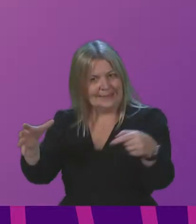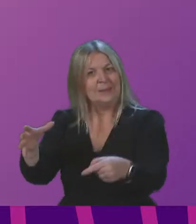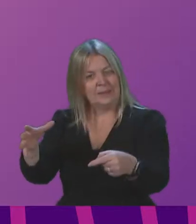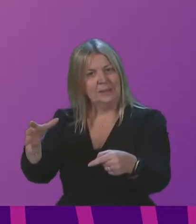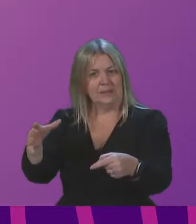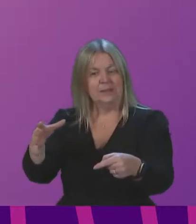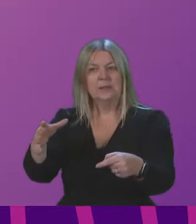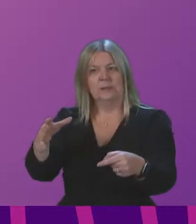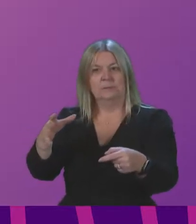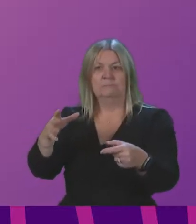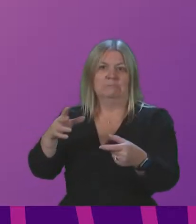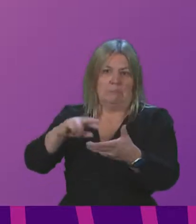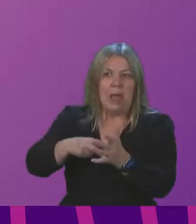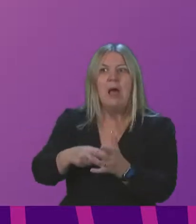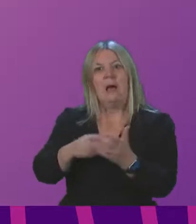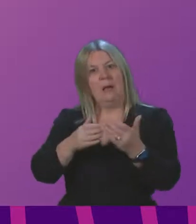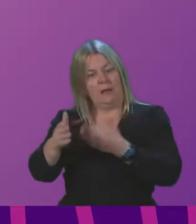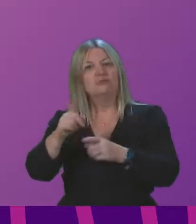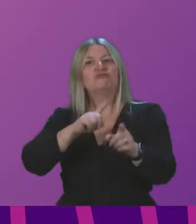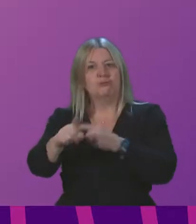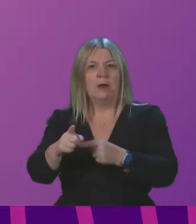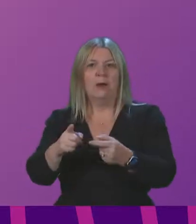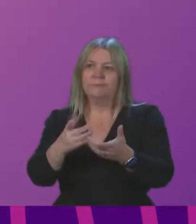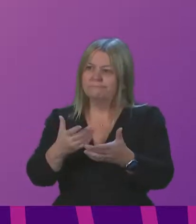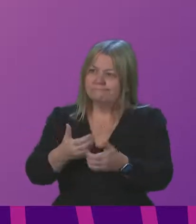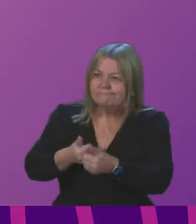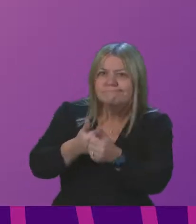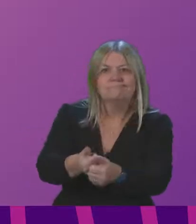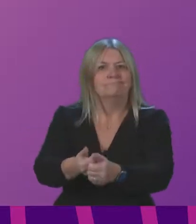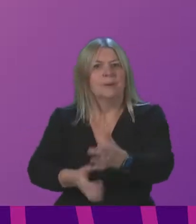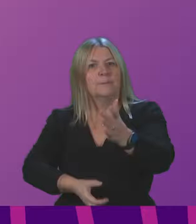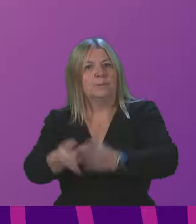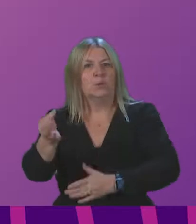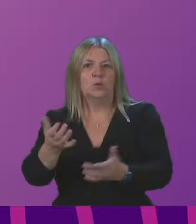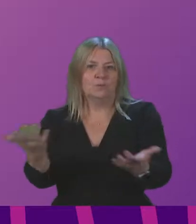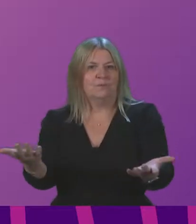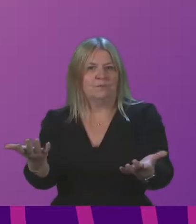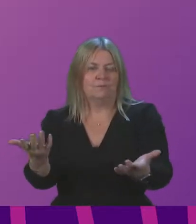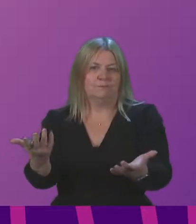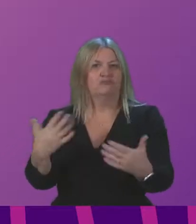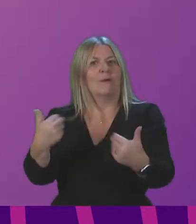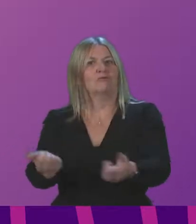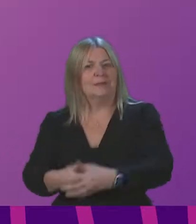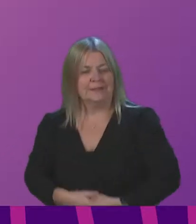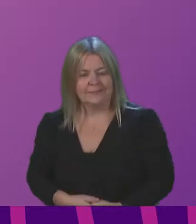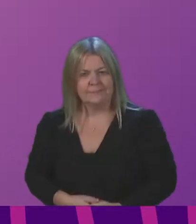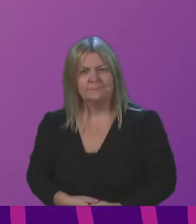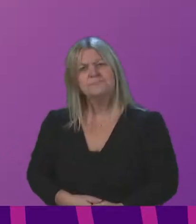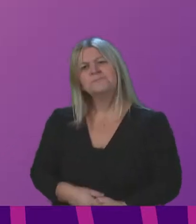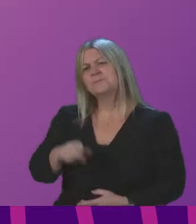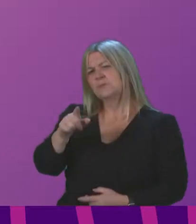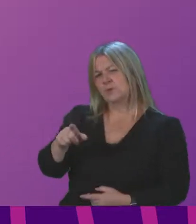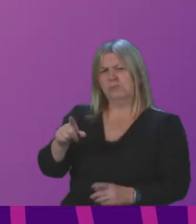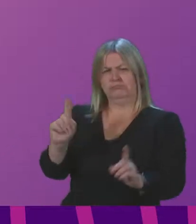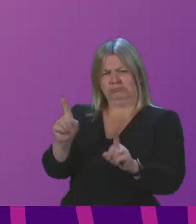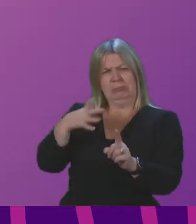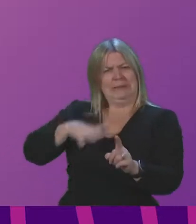recovery. In the rest of my speech, I want to talk about what needs to be in place for local government to be able